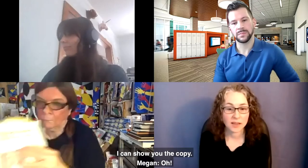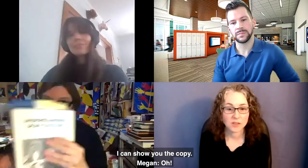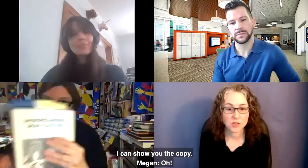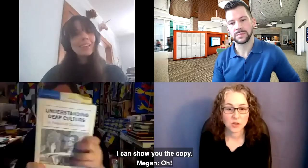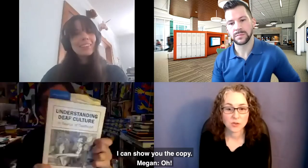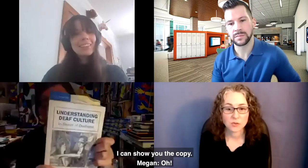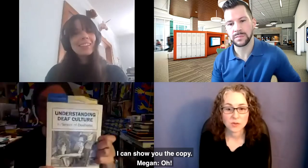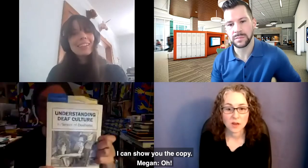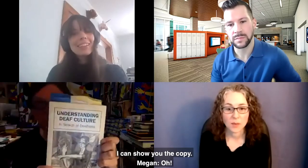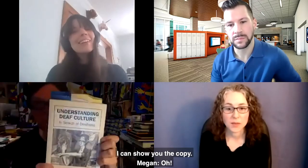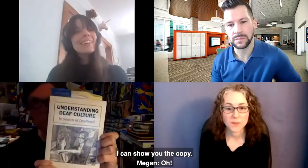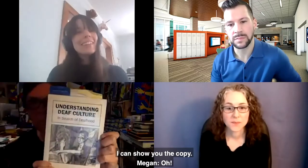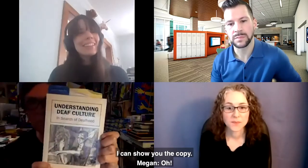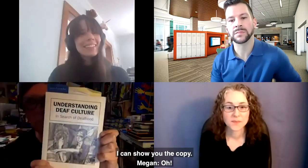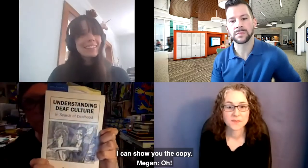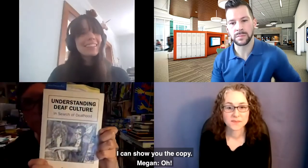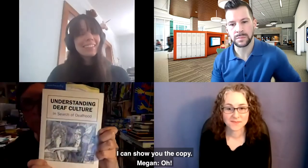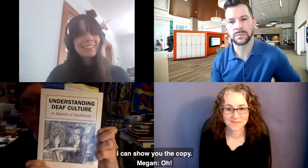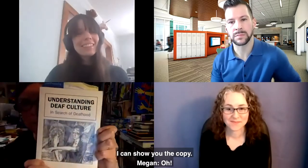here. I can show you the copy.